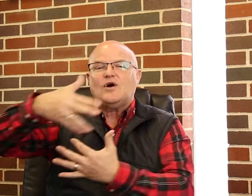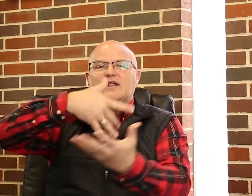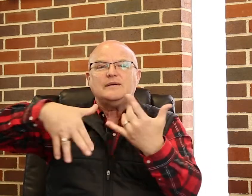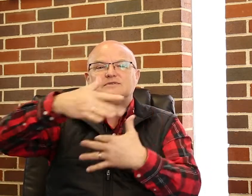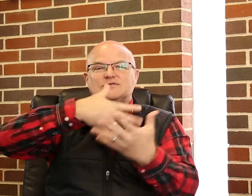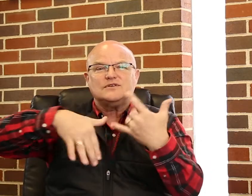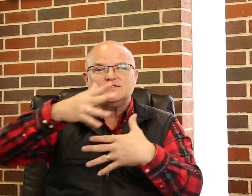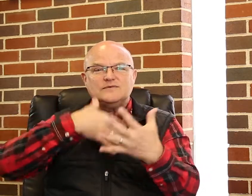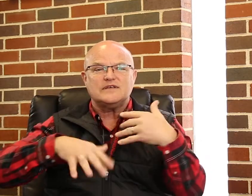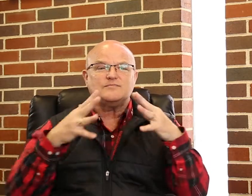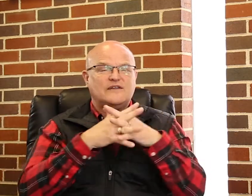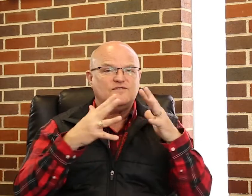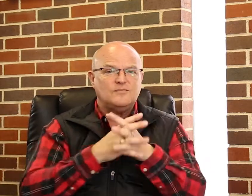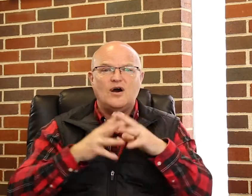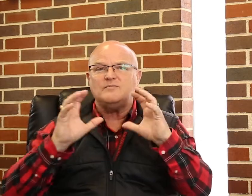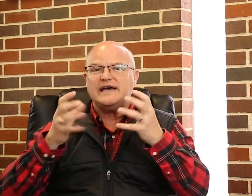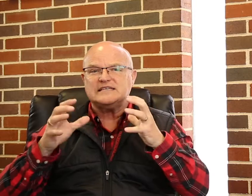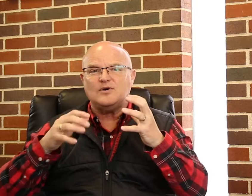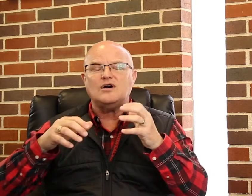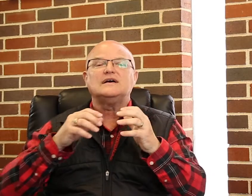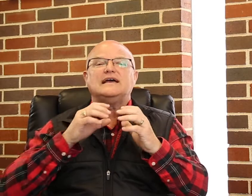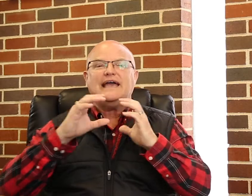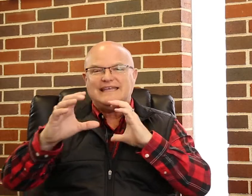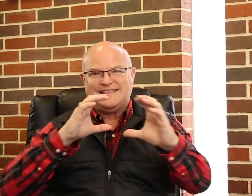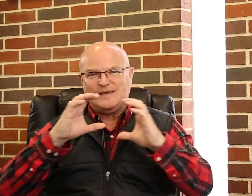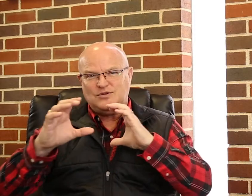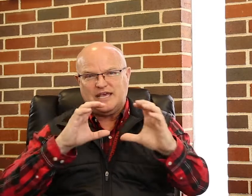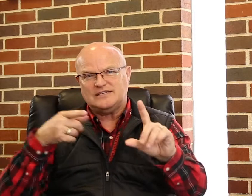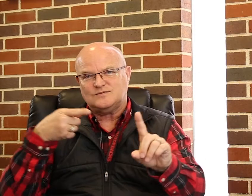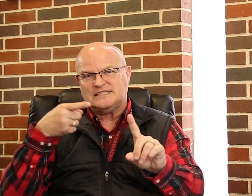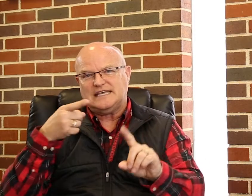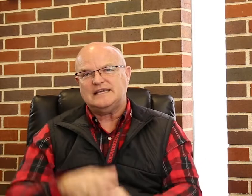were all able to associate with each other, played football, basketball, and again, the communication was the key.